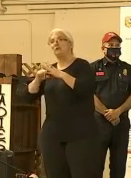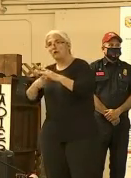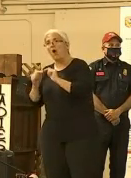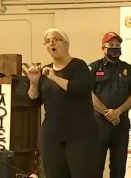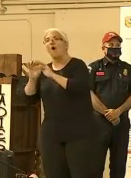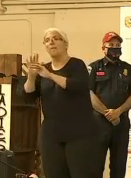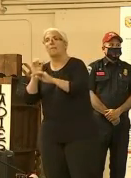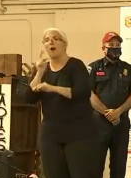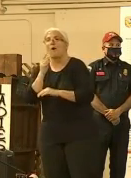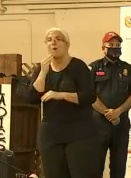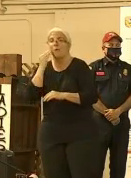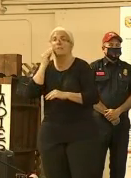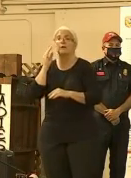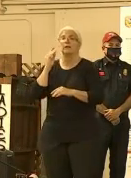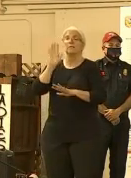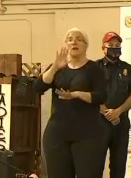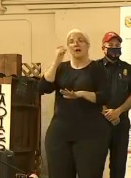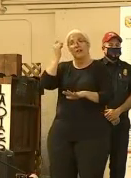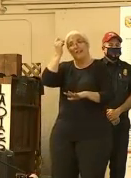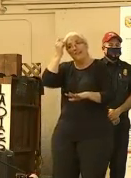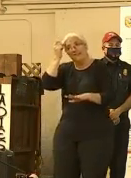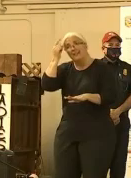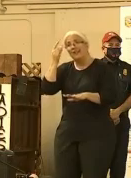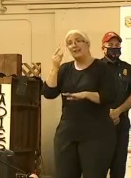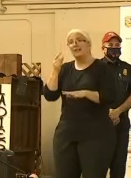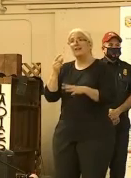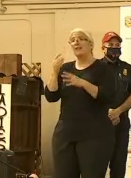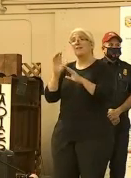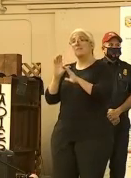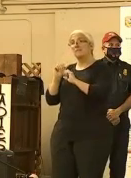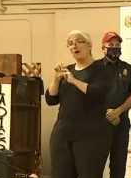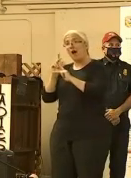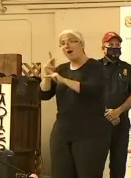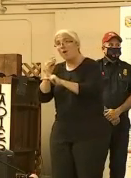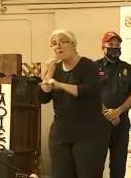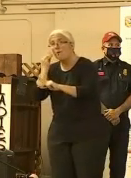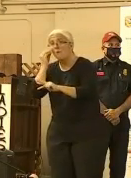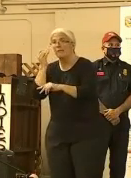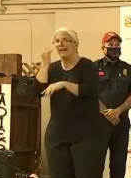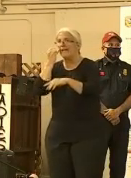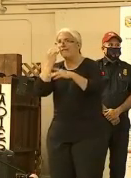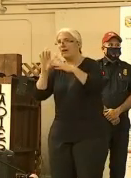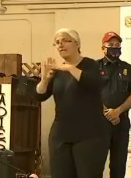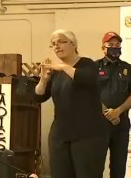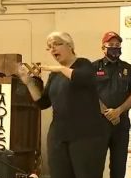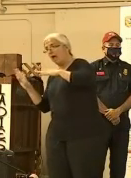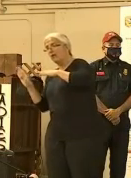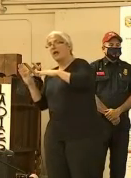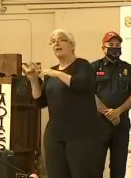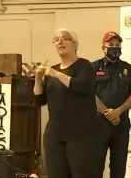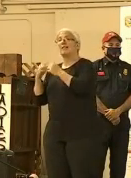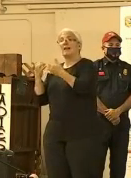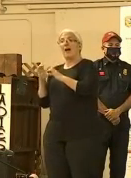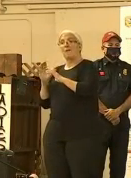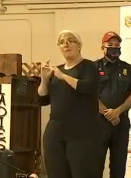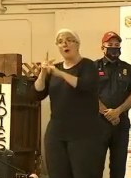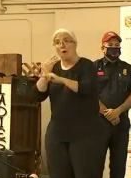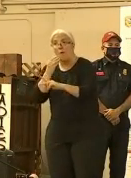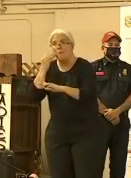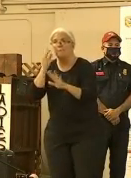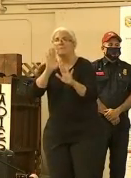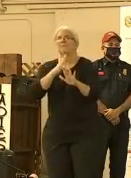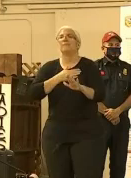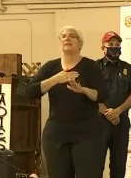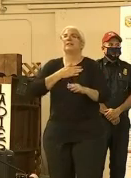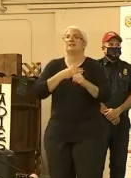public, when you go back into your homes today, if you've been out of your homes, I ask that you just do a safety check of your residence and your property.